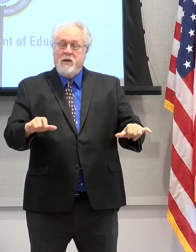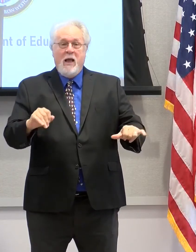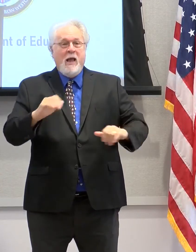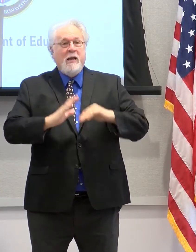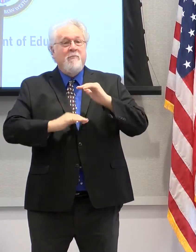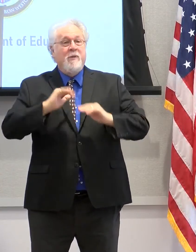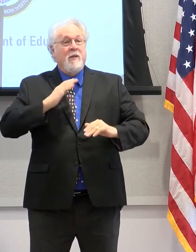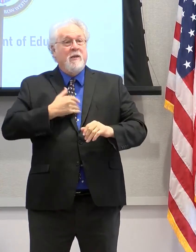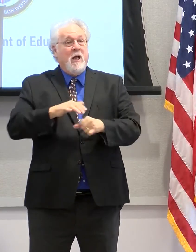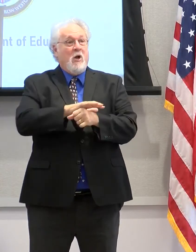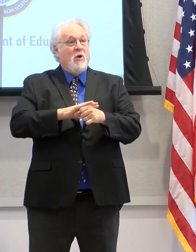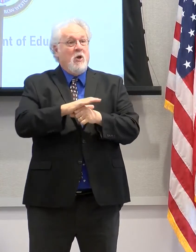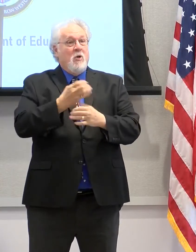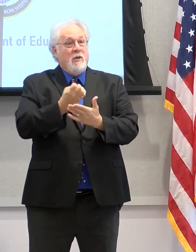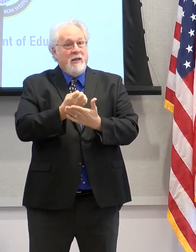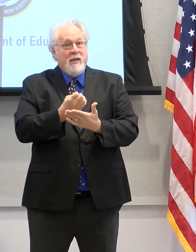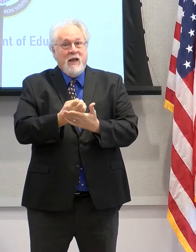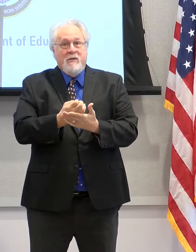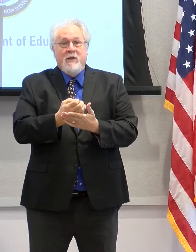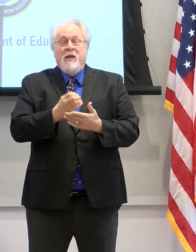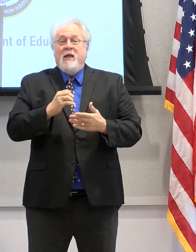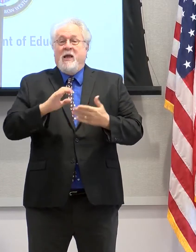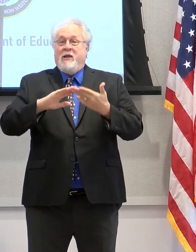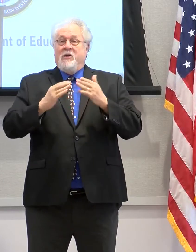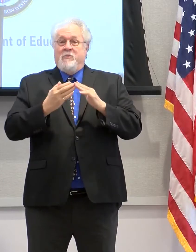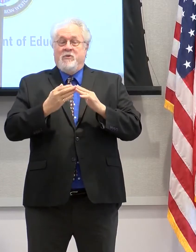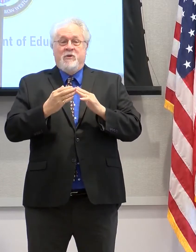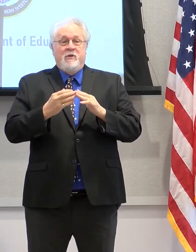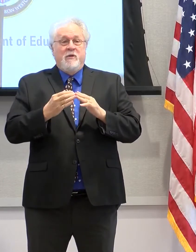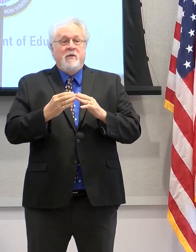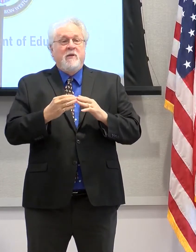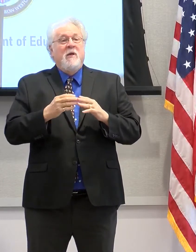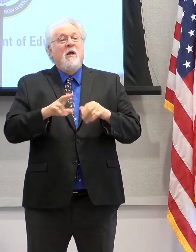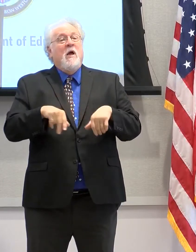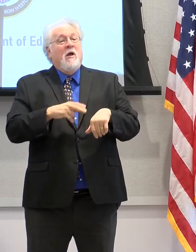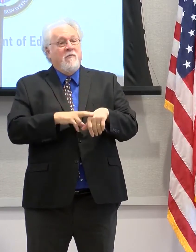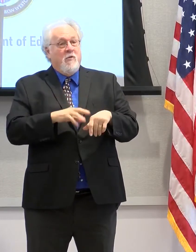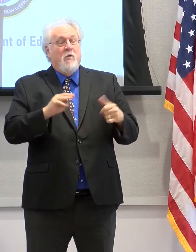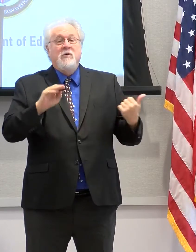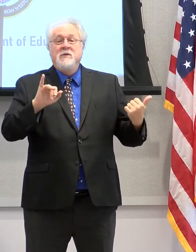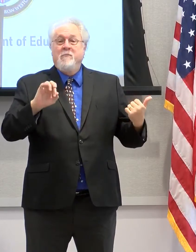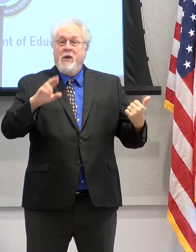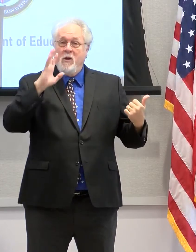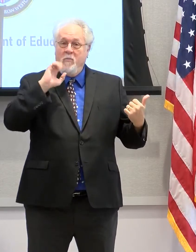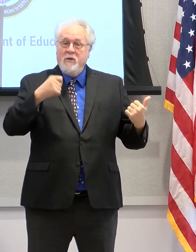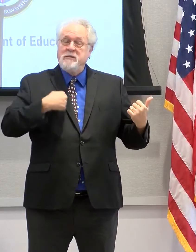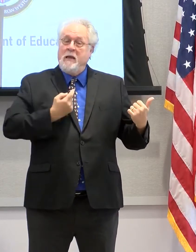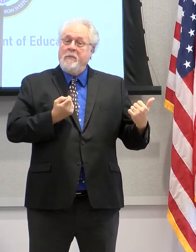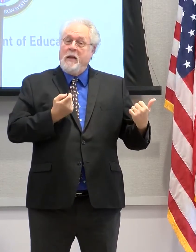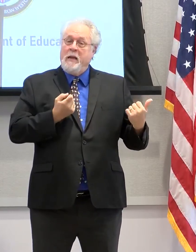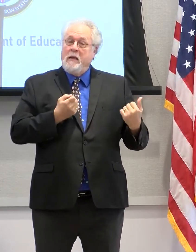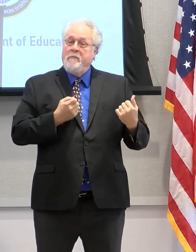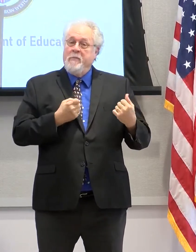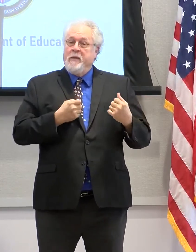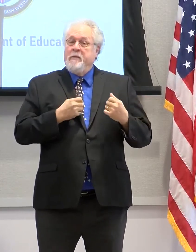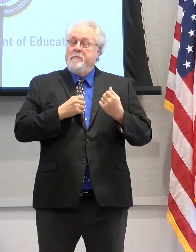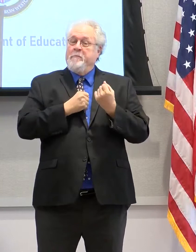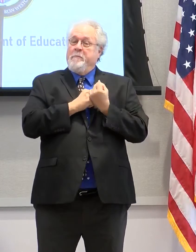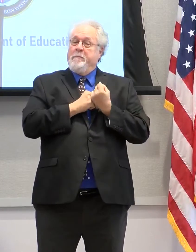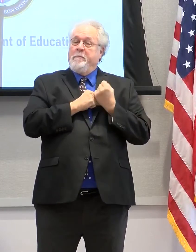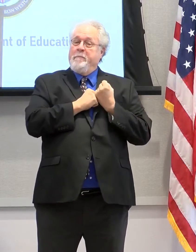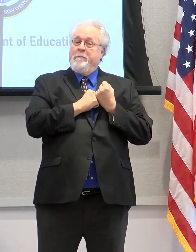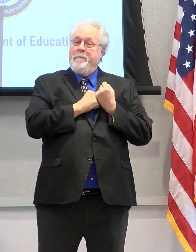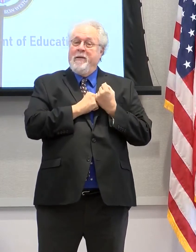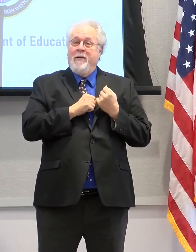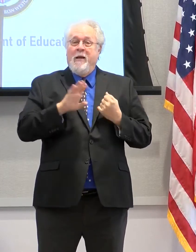build our local economy and community landscape. Of course, as the mayor president, I am a little biased. But